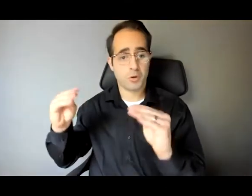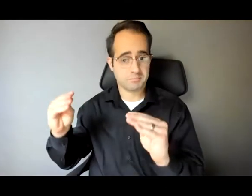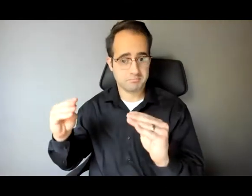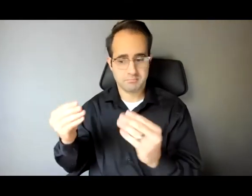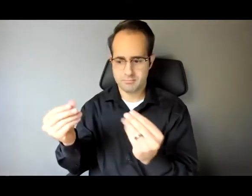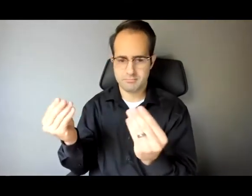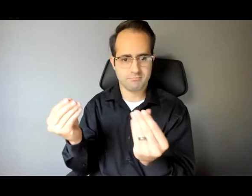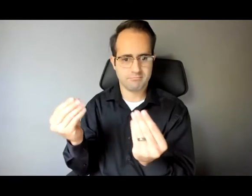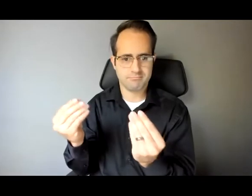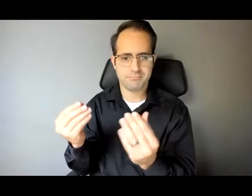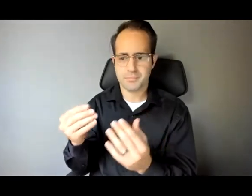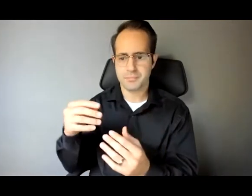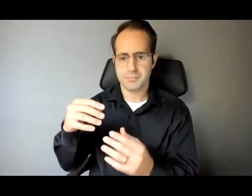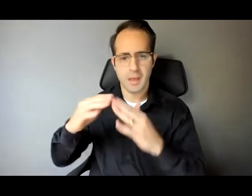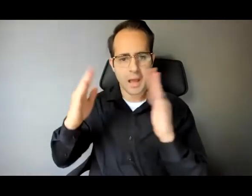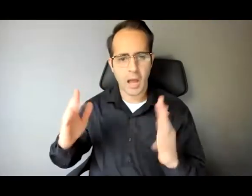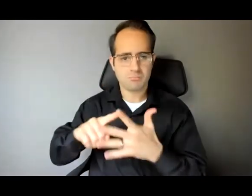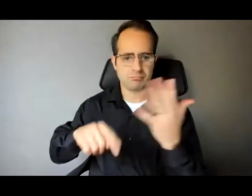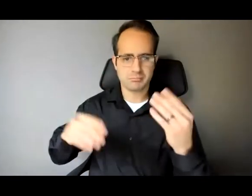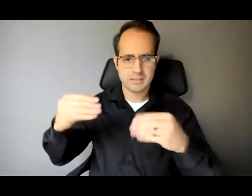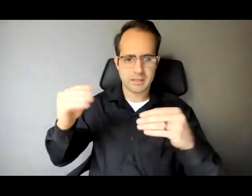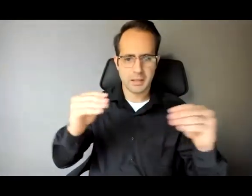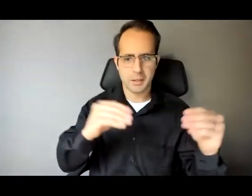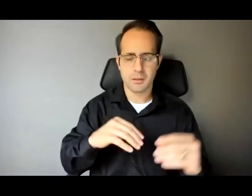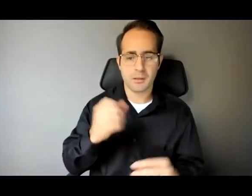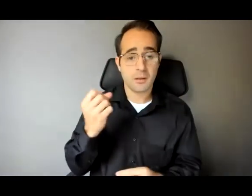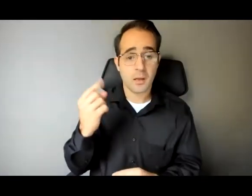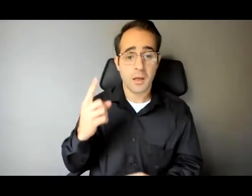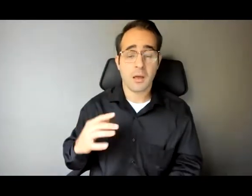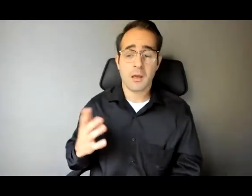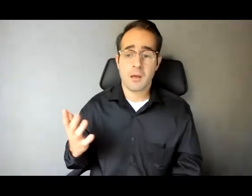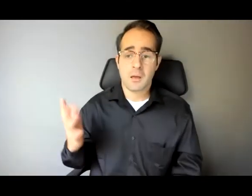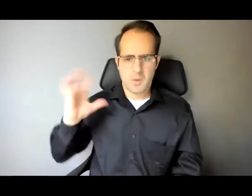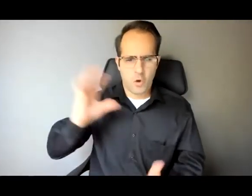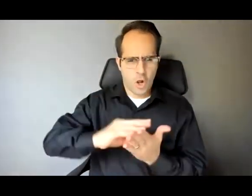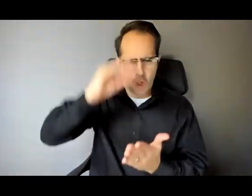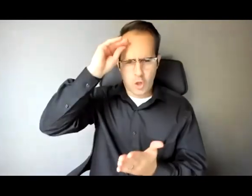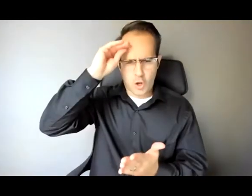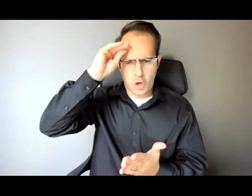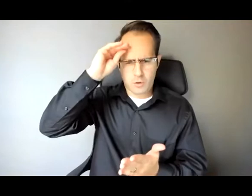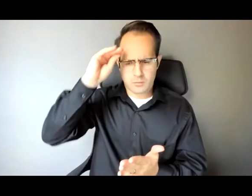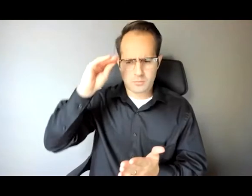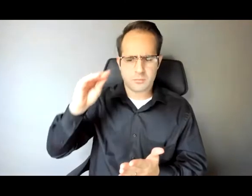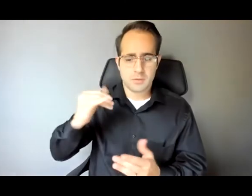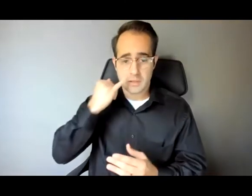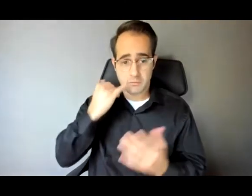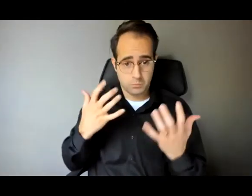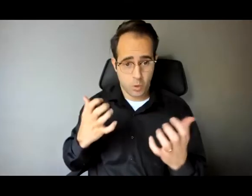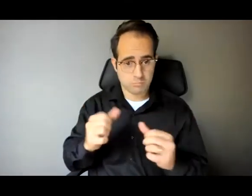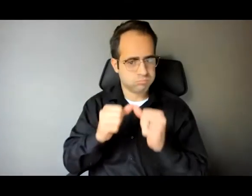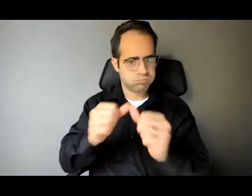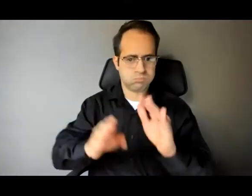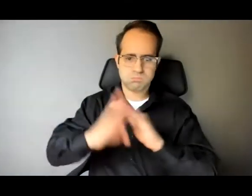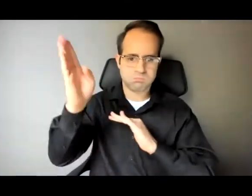advocate that you cannot deny that there's an importance of having multiple streams of income because in this country